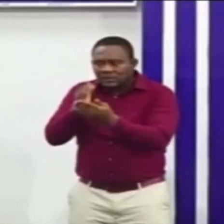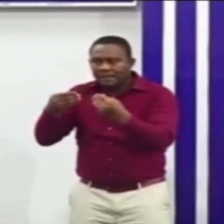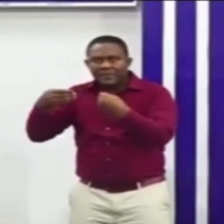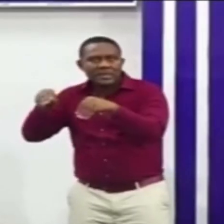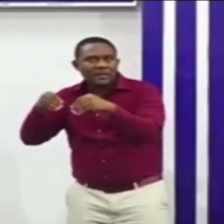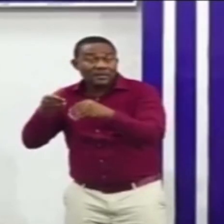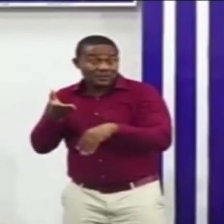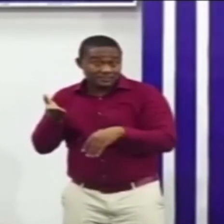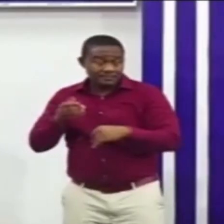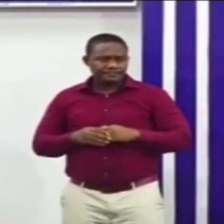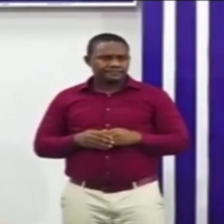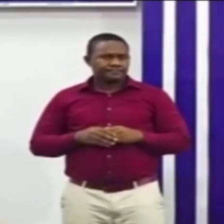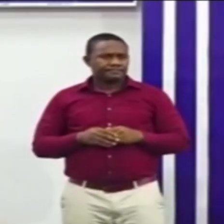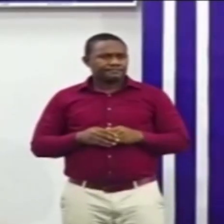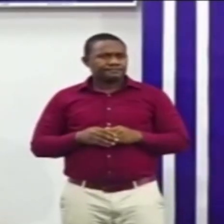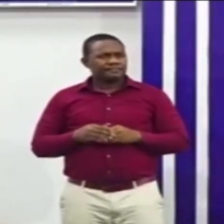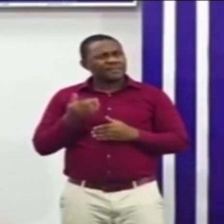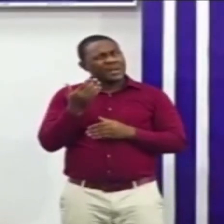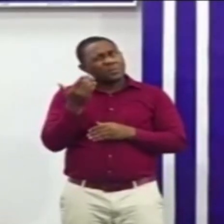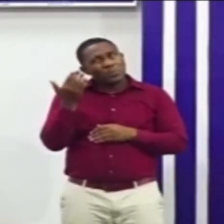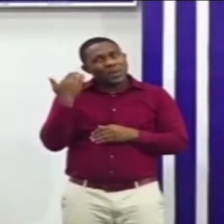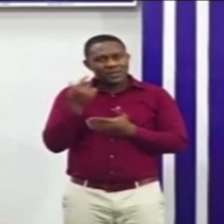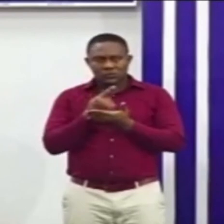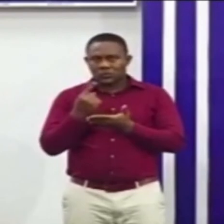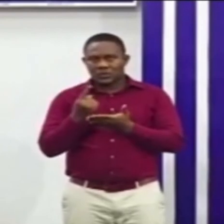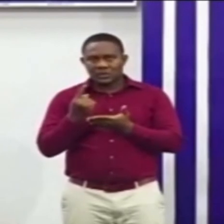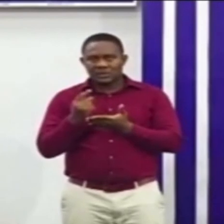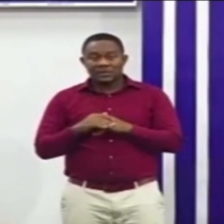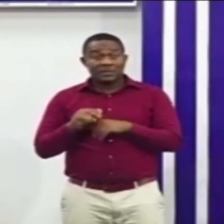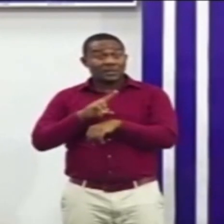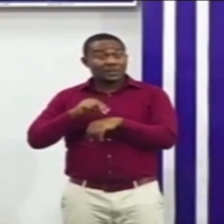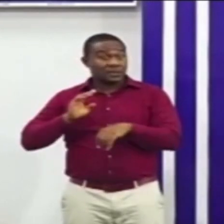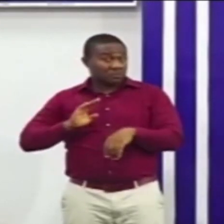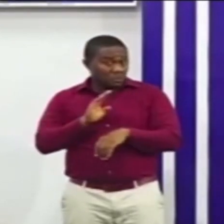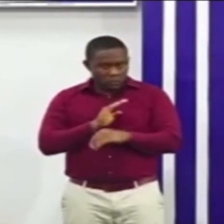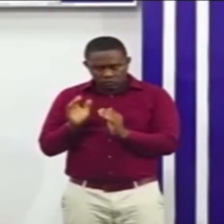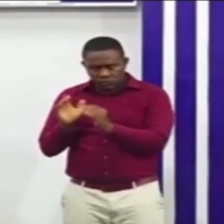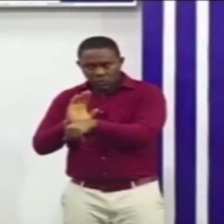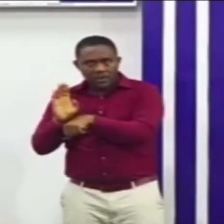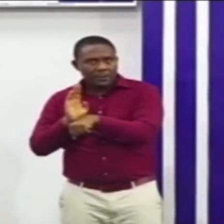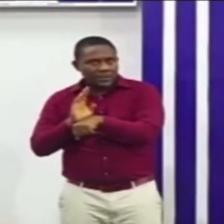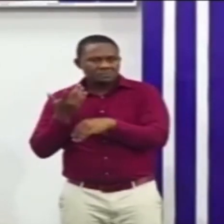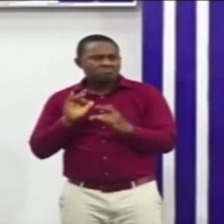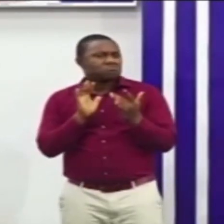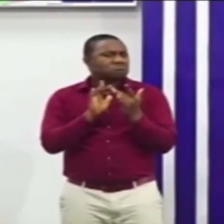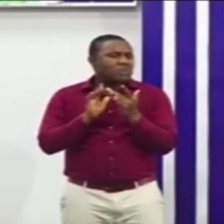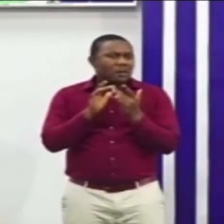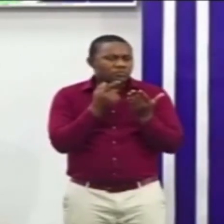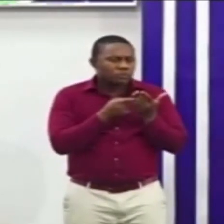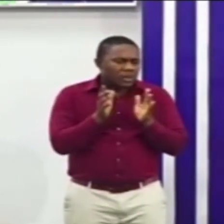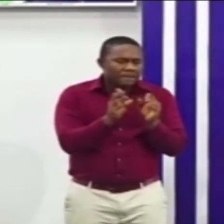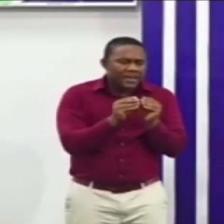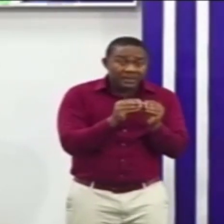over the past few weeks the national board for small industries in consultation with many of the industry